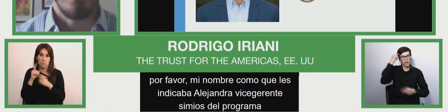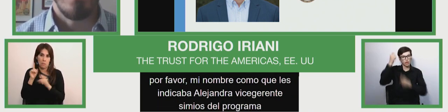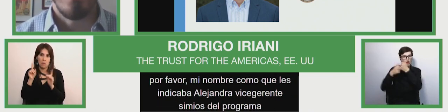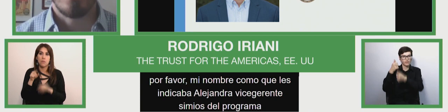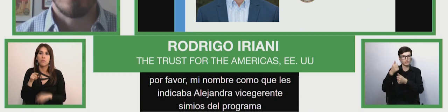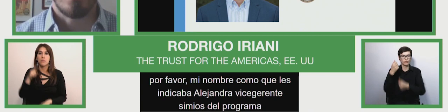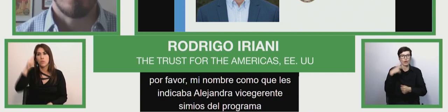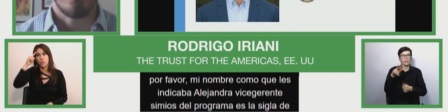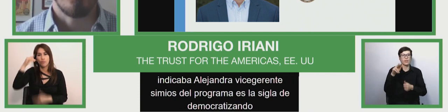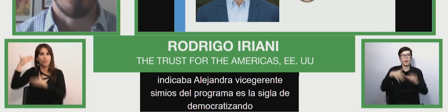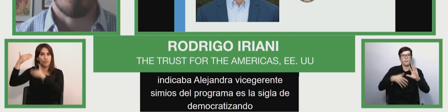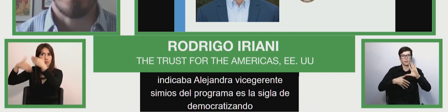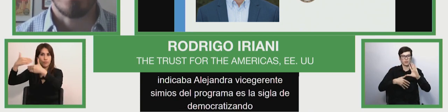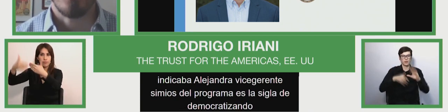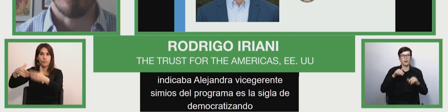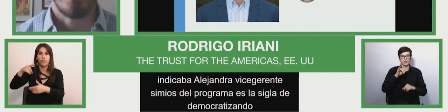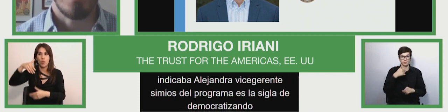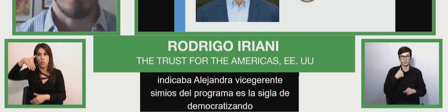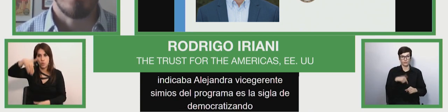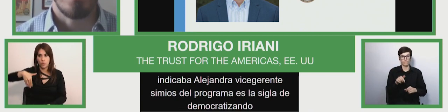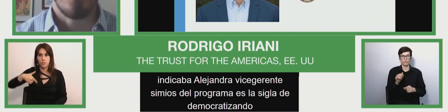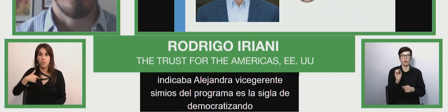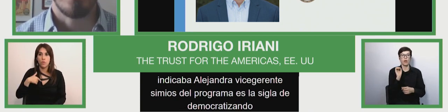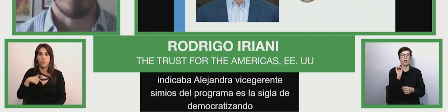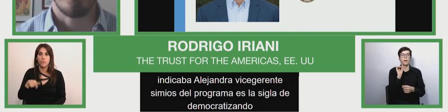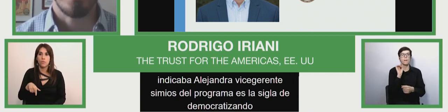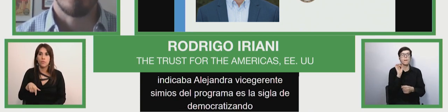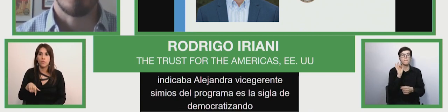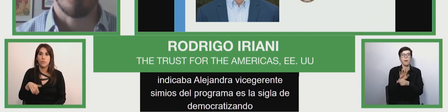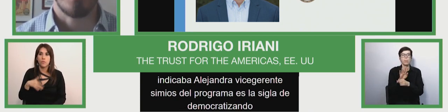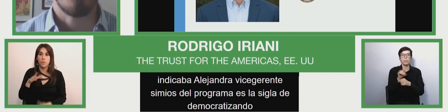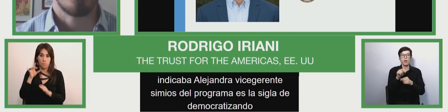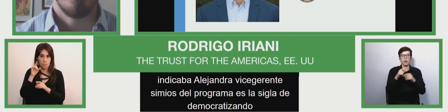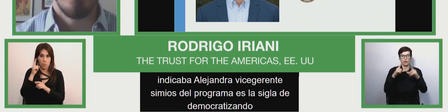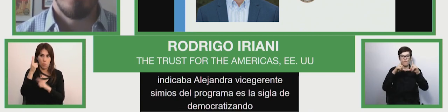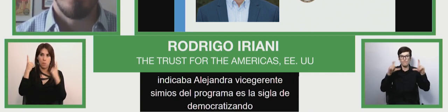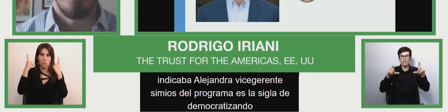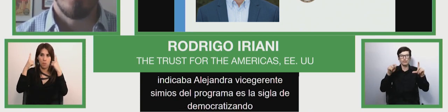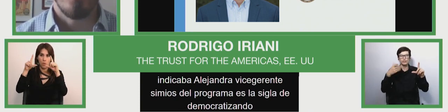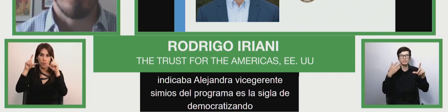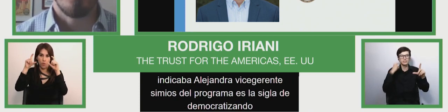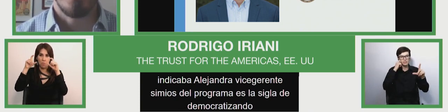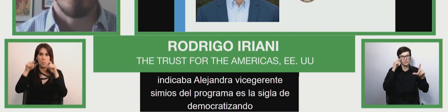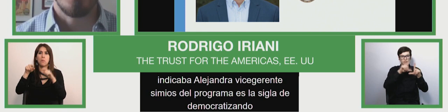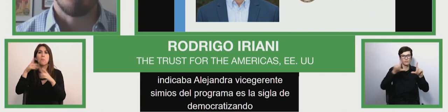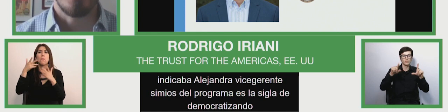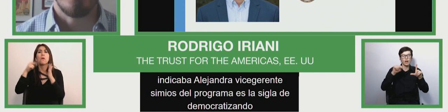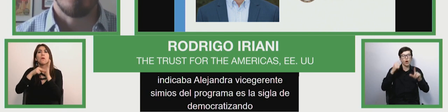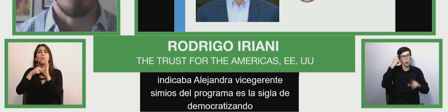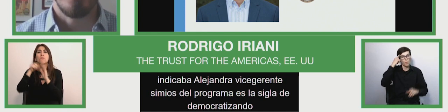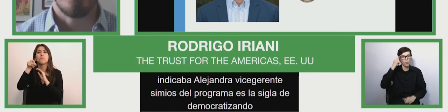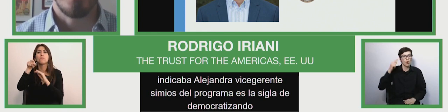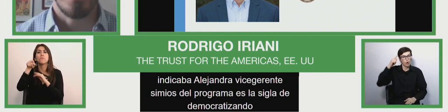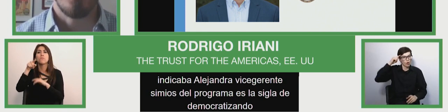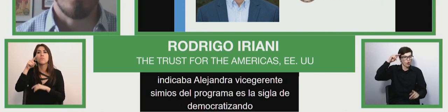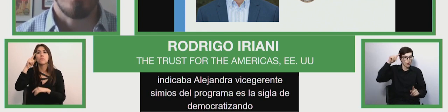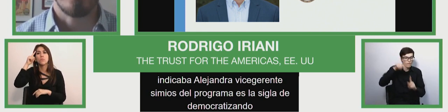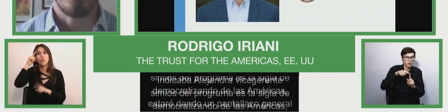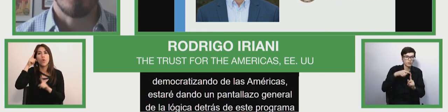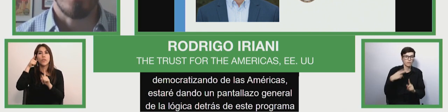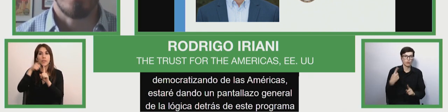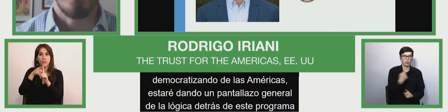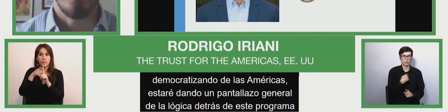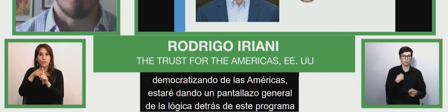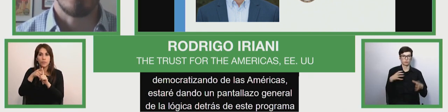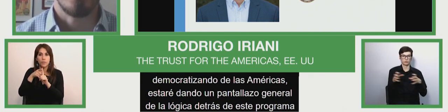manager or senior manager of the of the dia program which is for democratizing information the